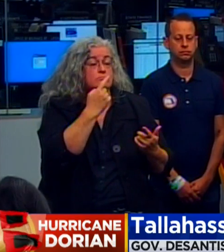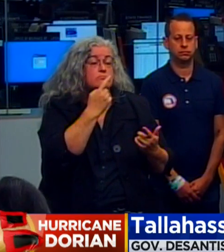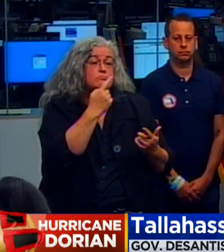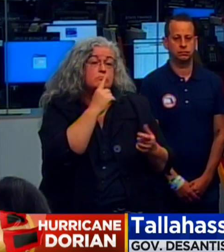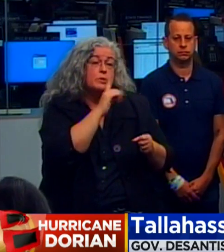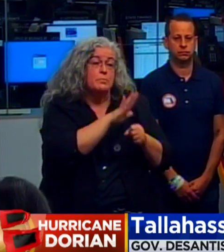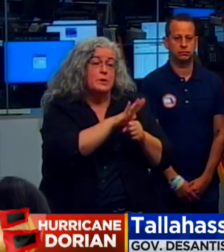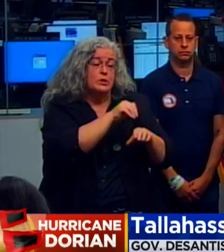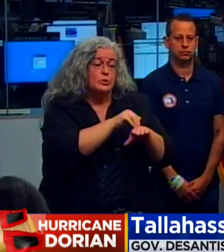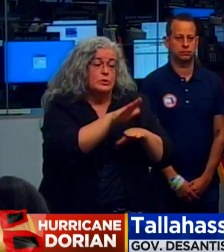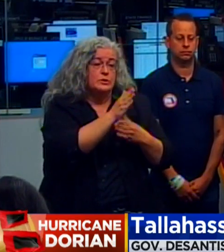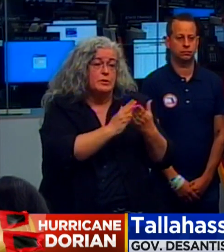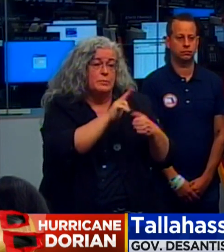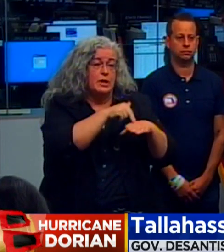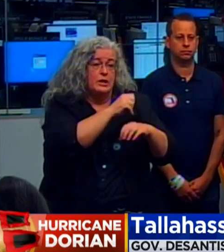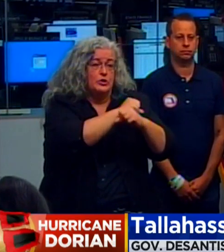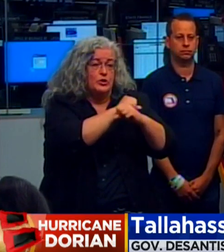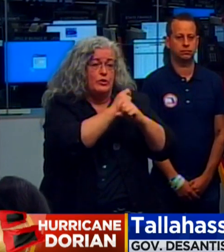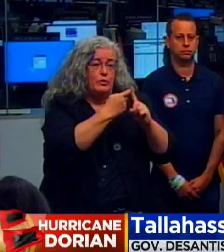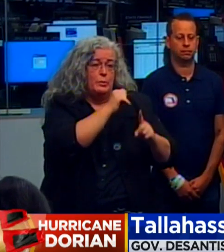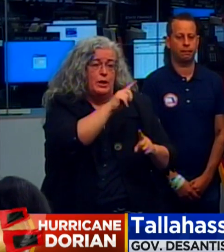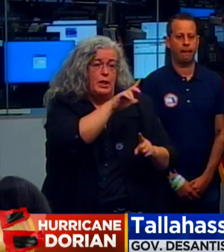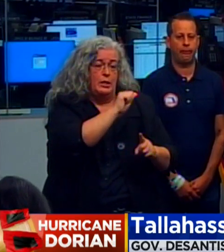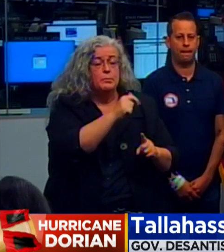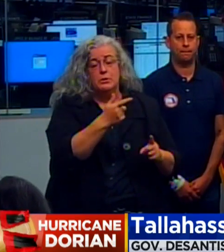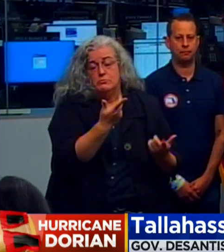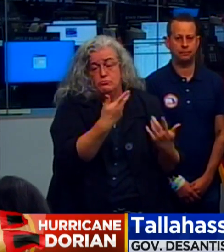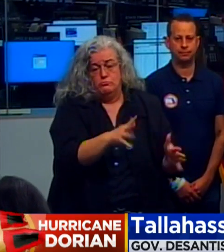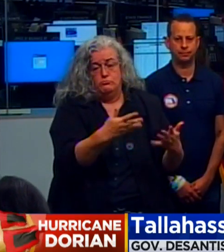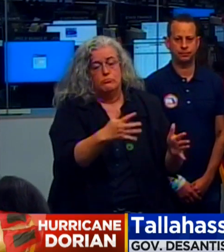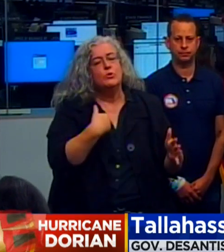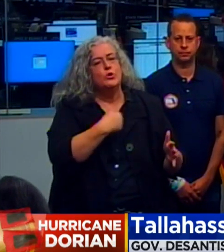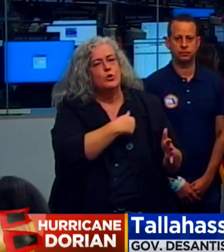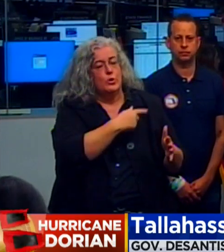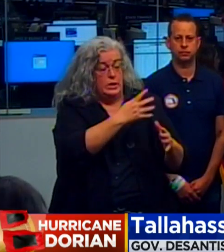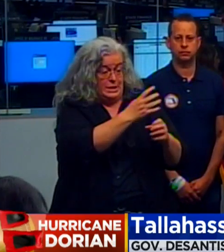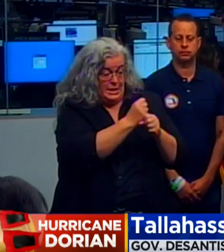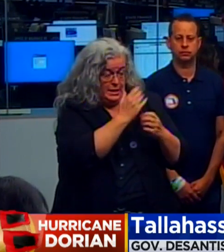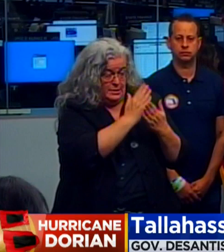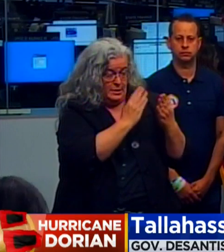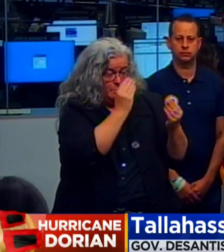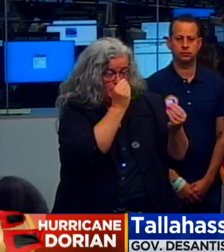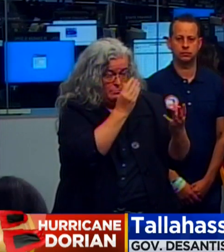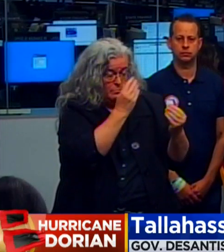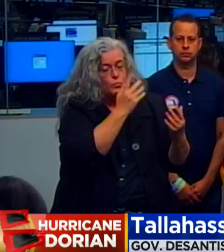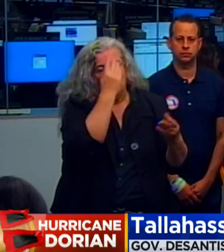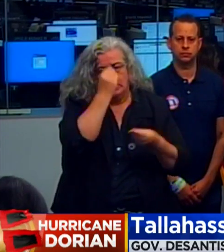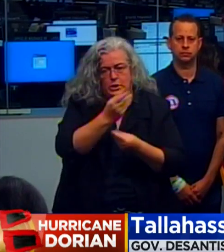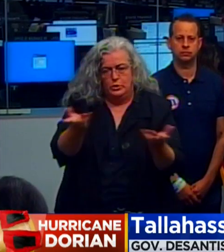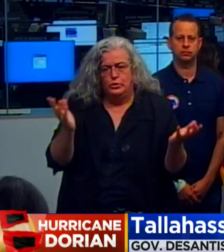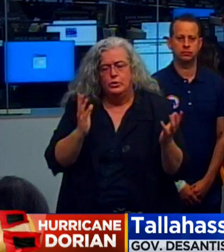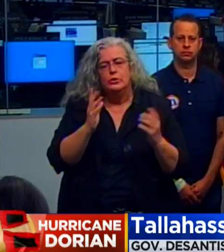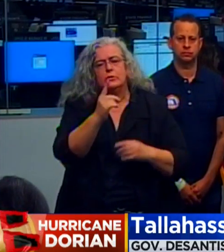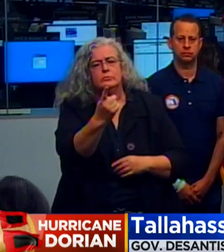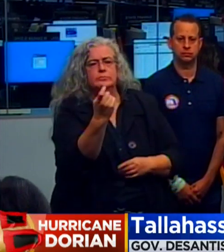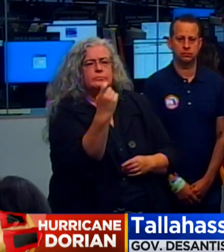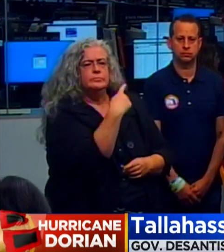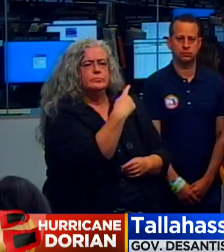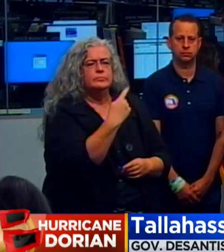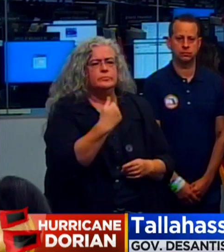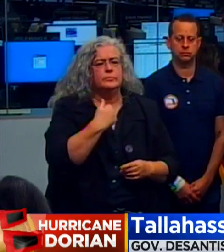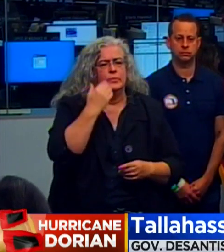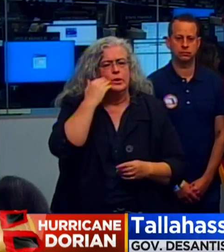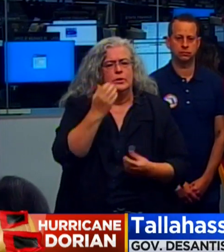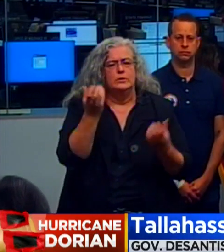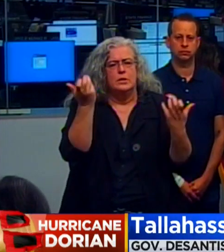Alabama, so that is ongoing, and I'm sure we will provide those updates once we get them. Governor? This is just an observation. I know there's a lot